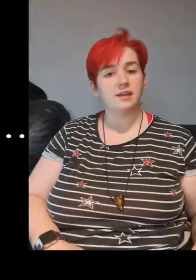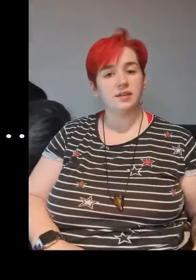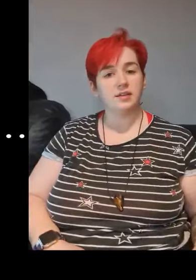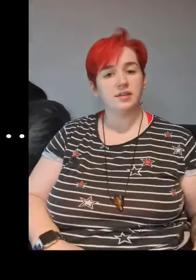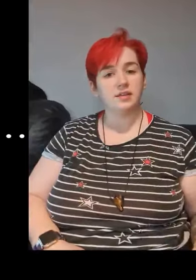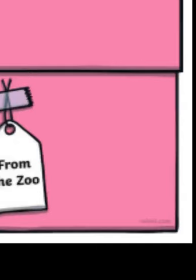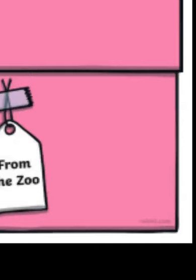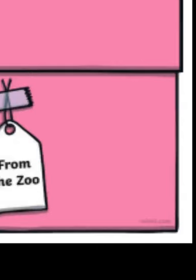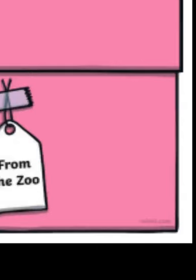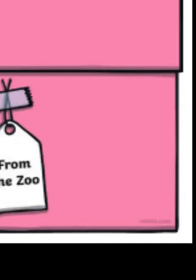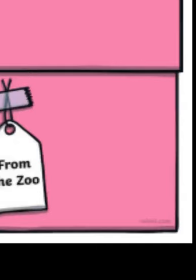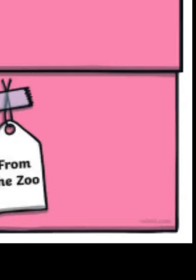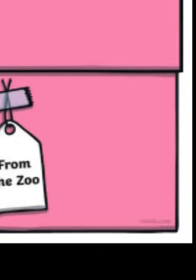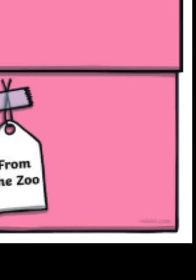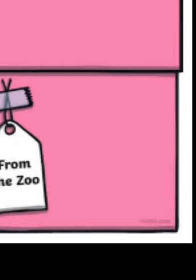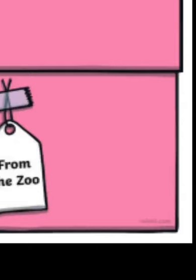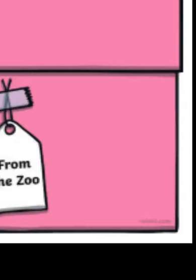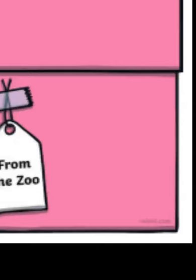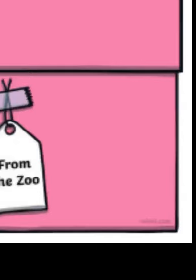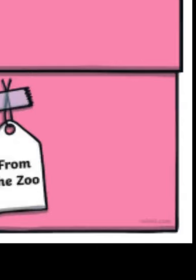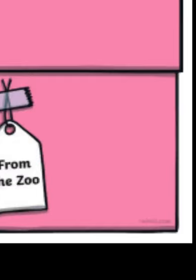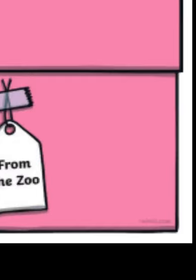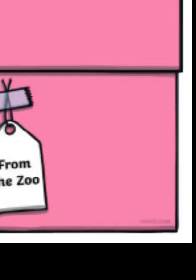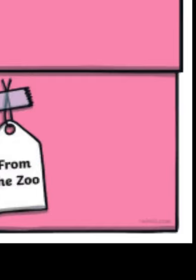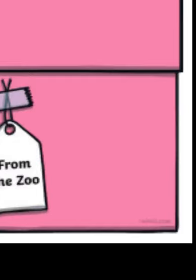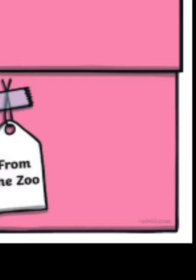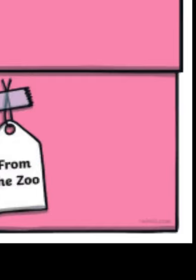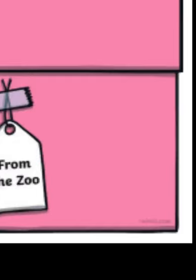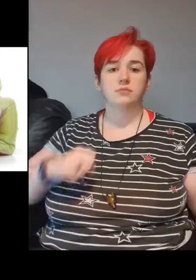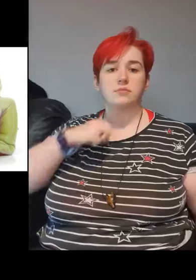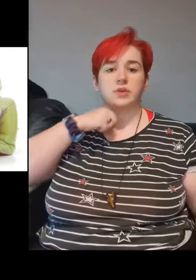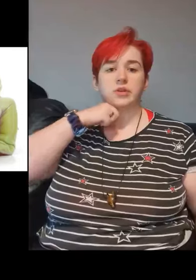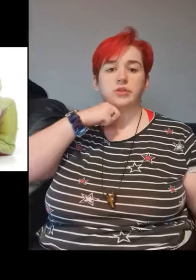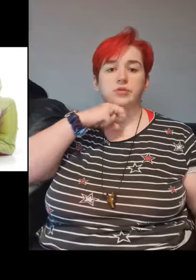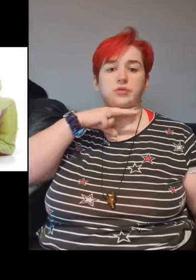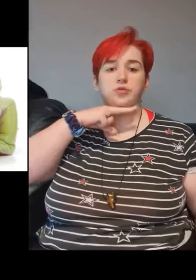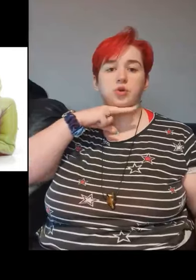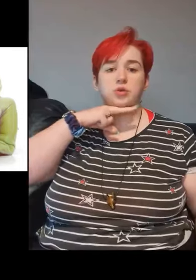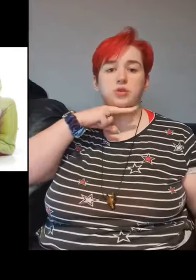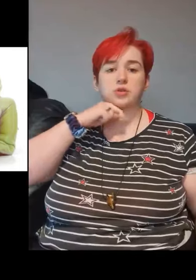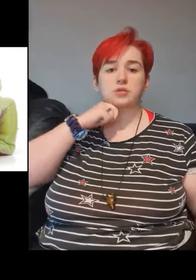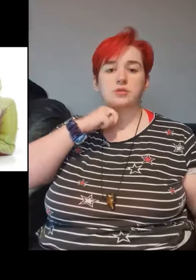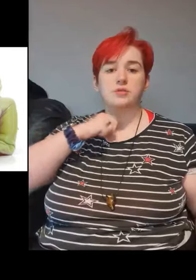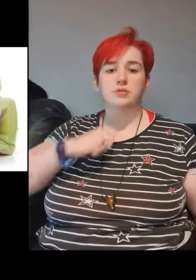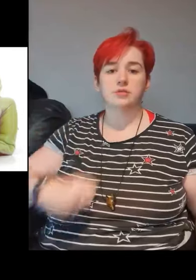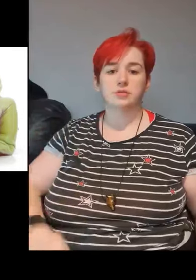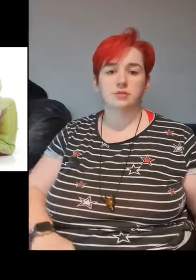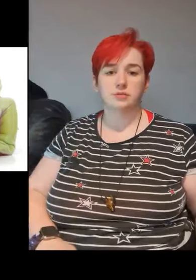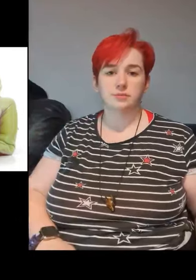frog